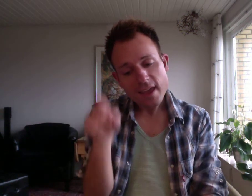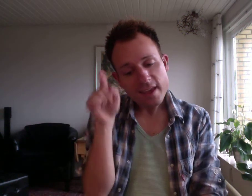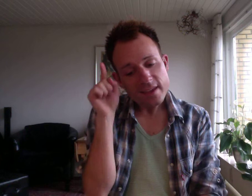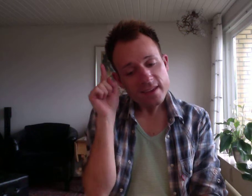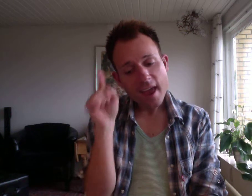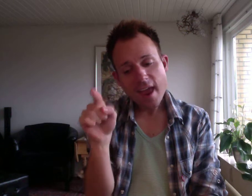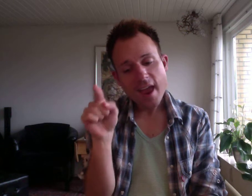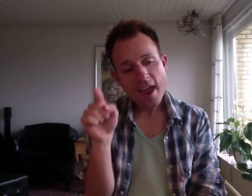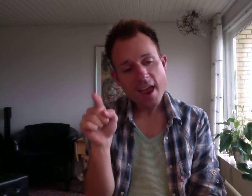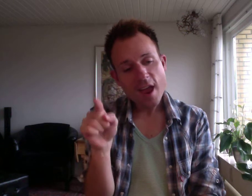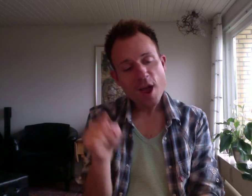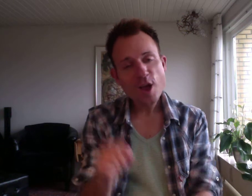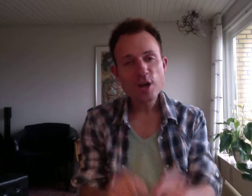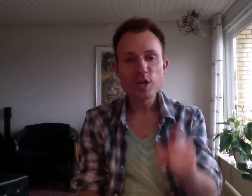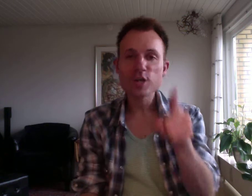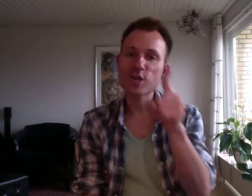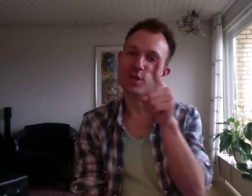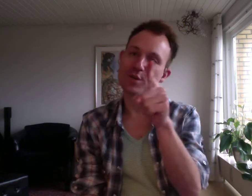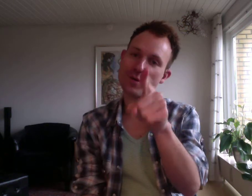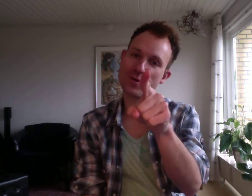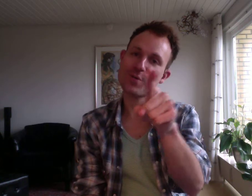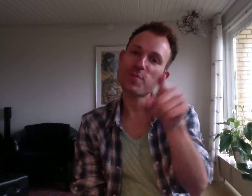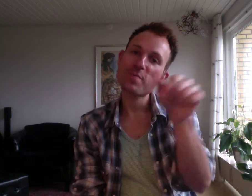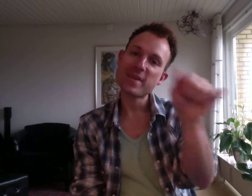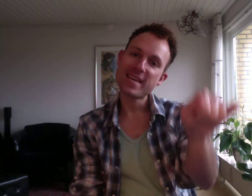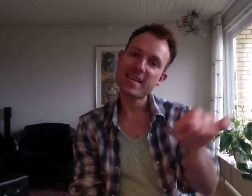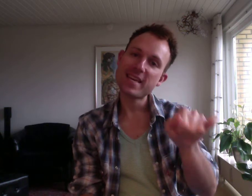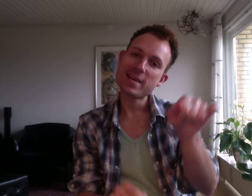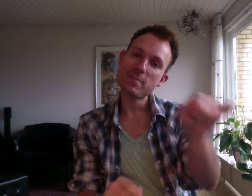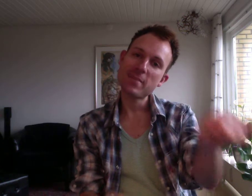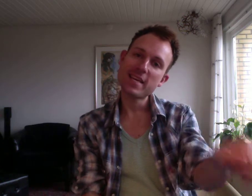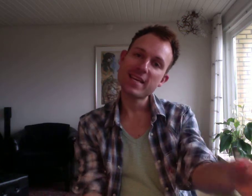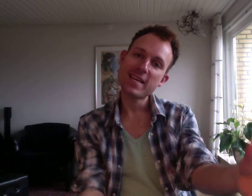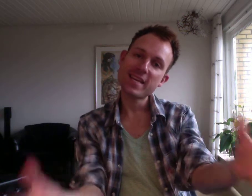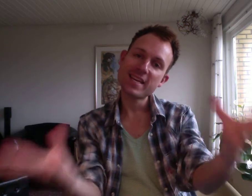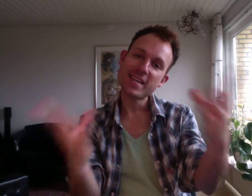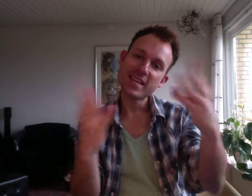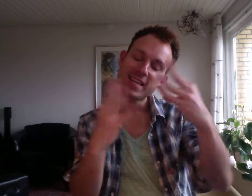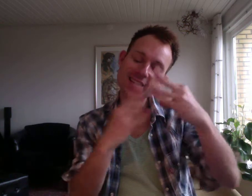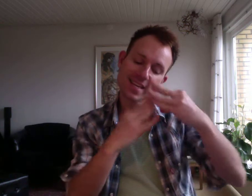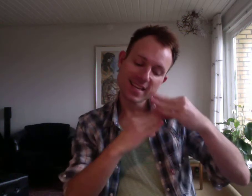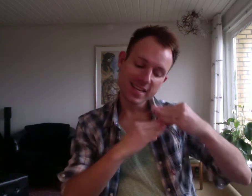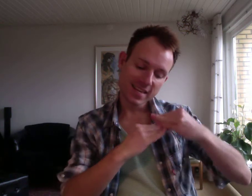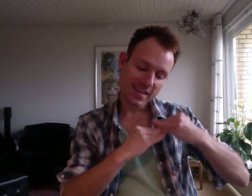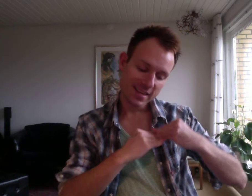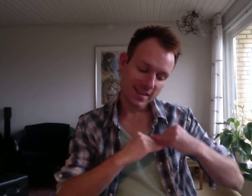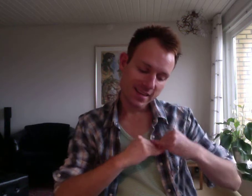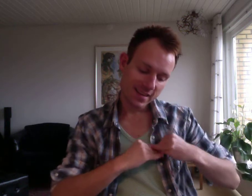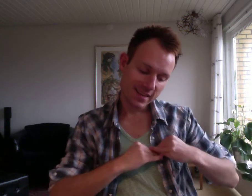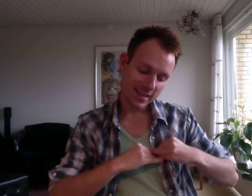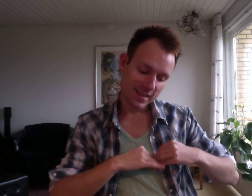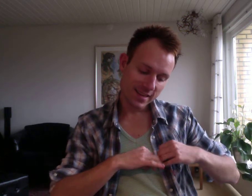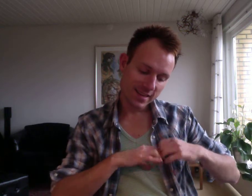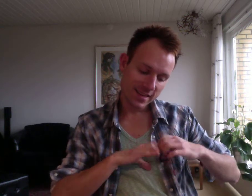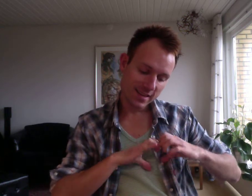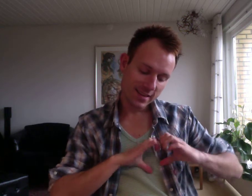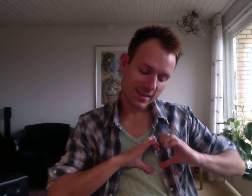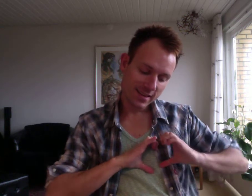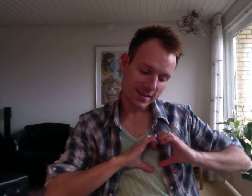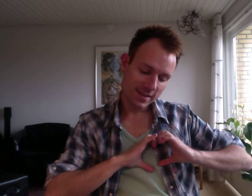There you'll be There